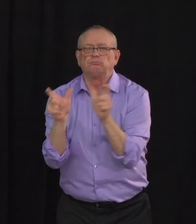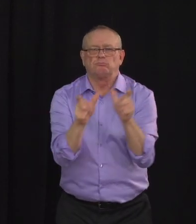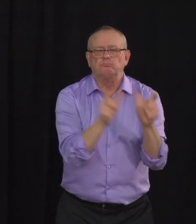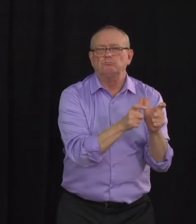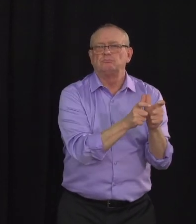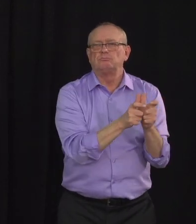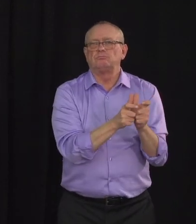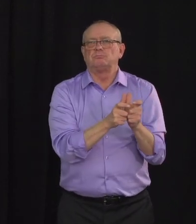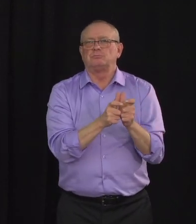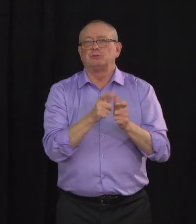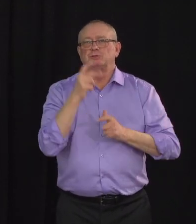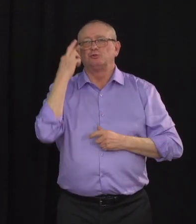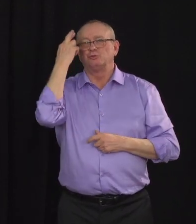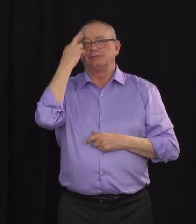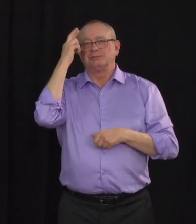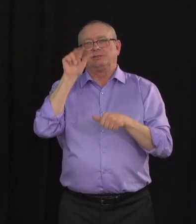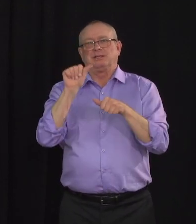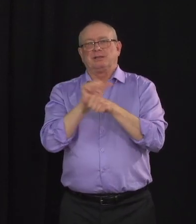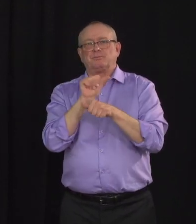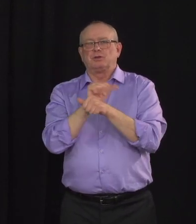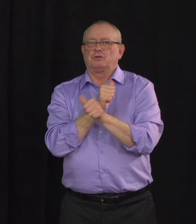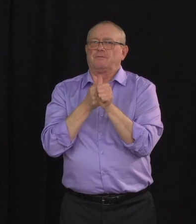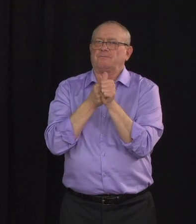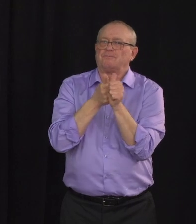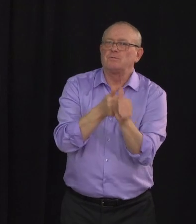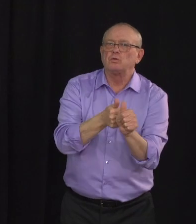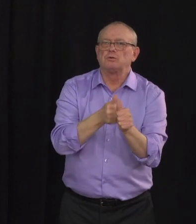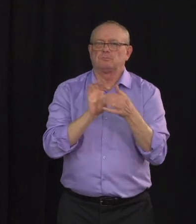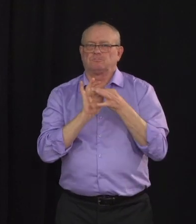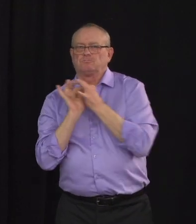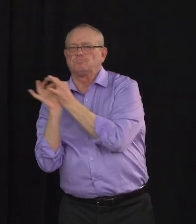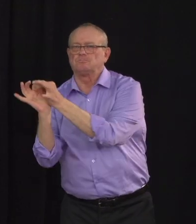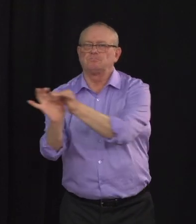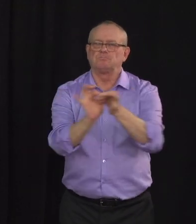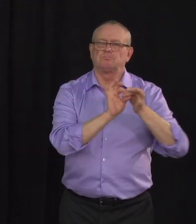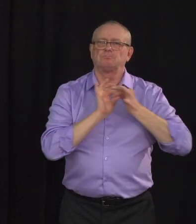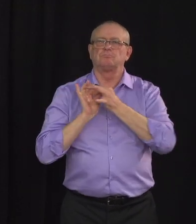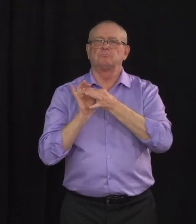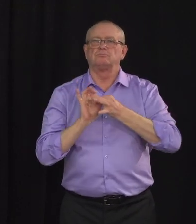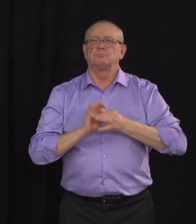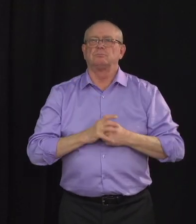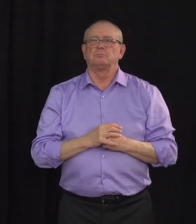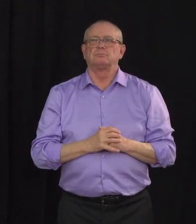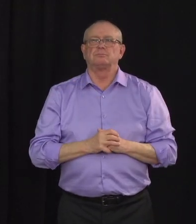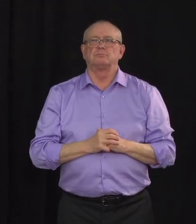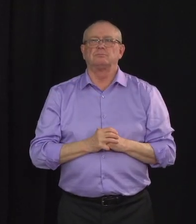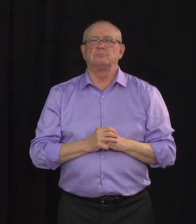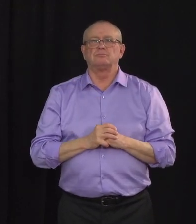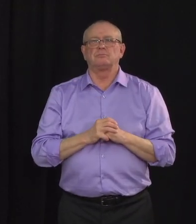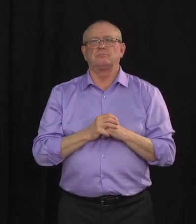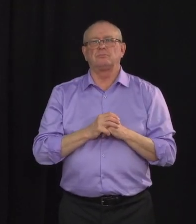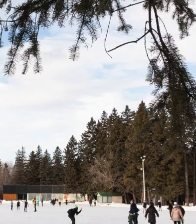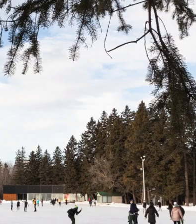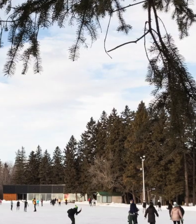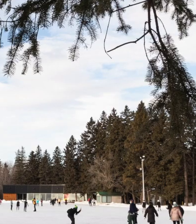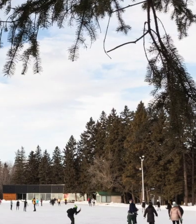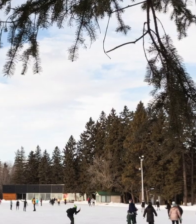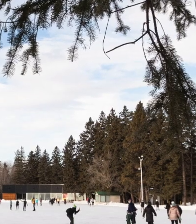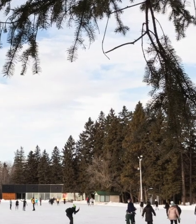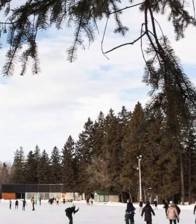that curve down. We've seen an ability again of our collective action to keep those numbers low throughout the summer and early fall.